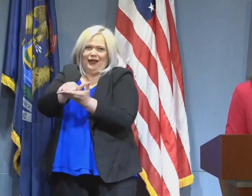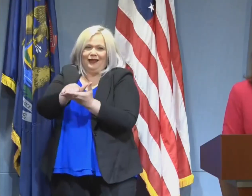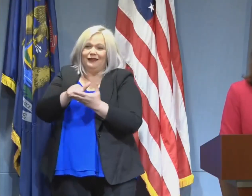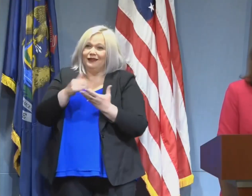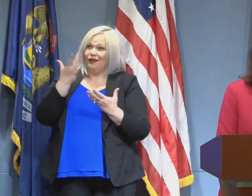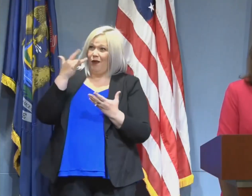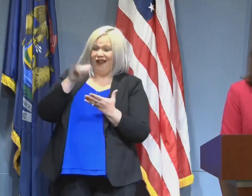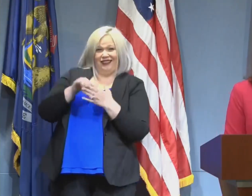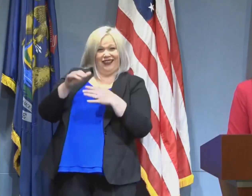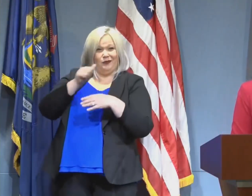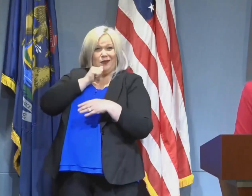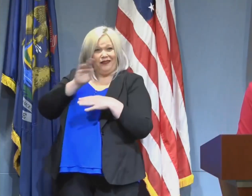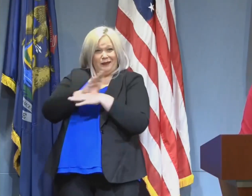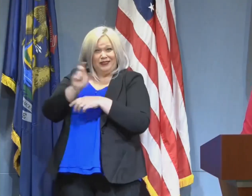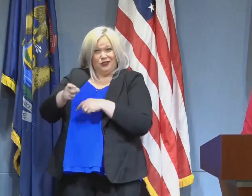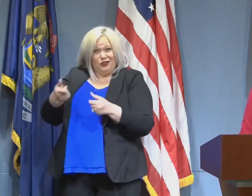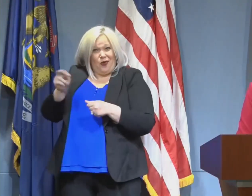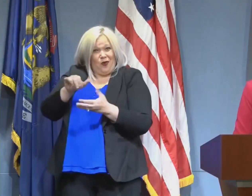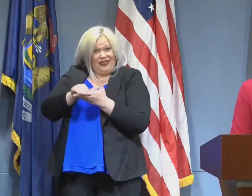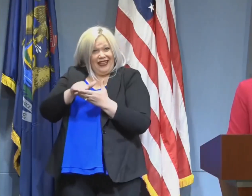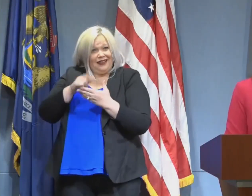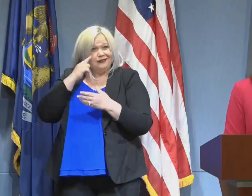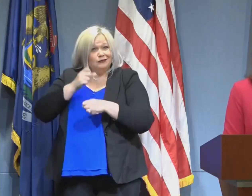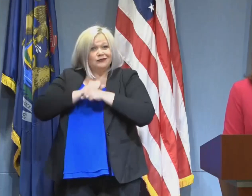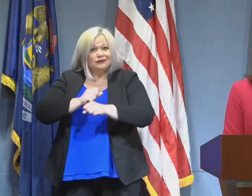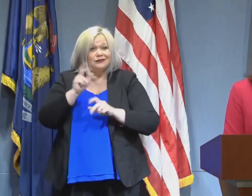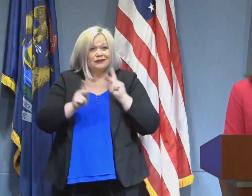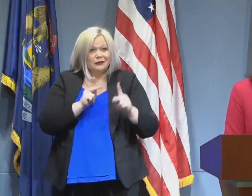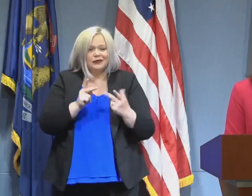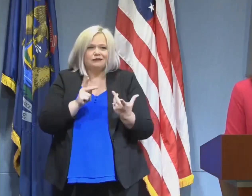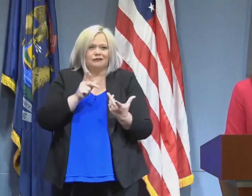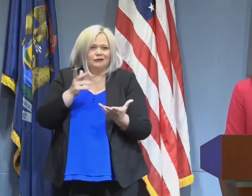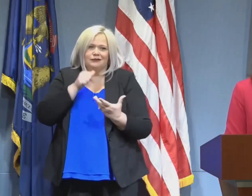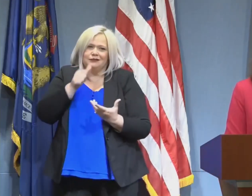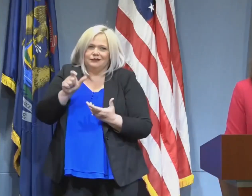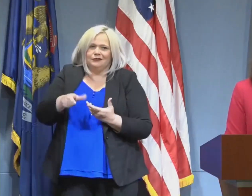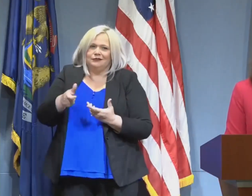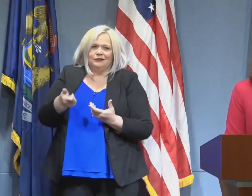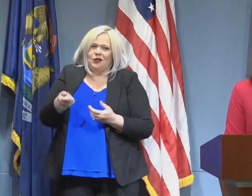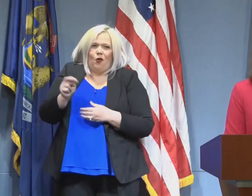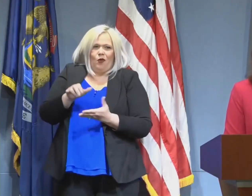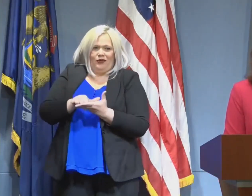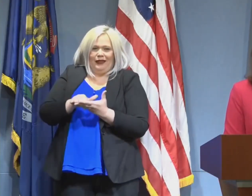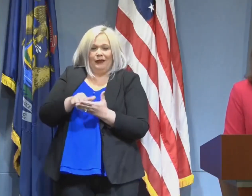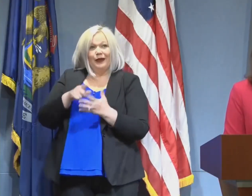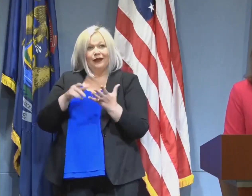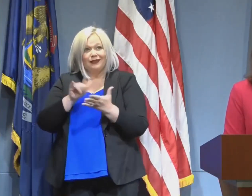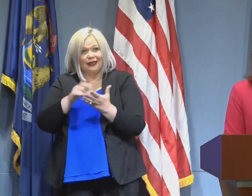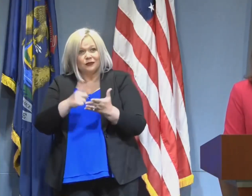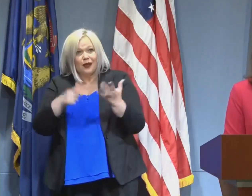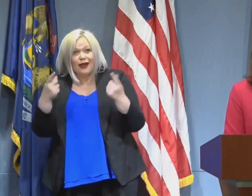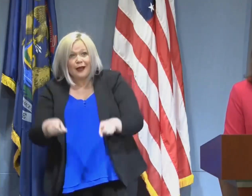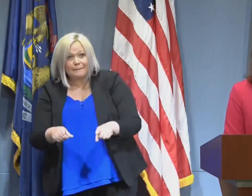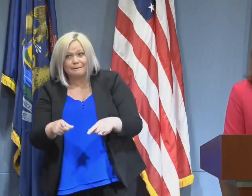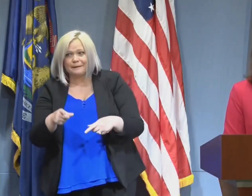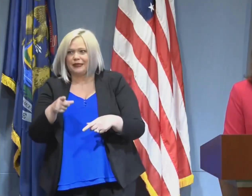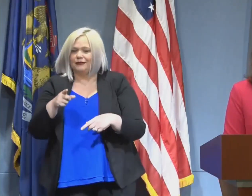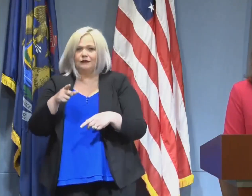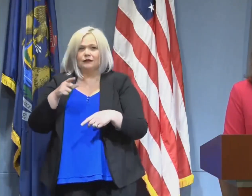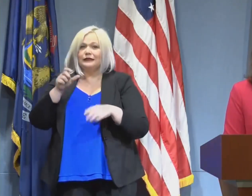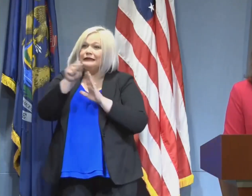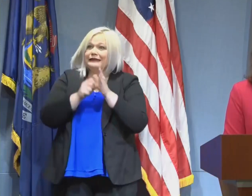infrastructure. I don't think that they should, but that's what we're dealing with here and we need to make sure that we've got the help